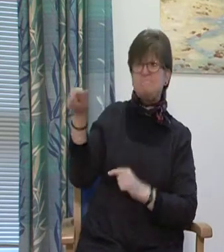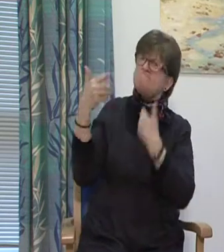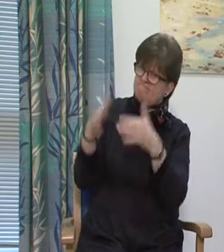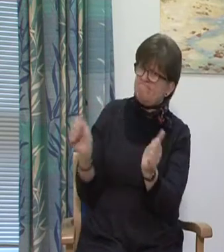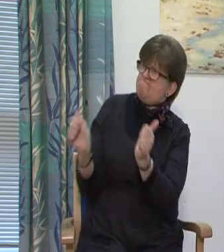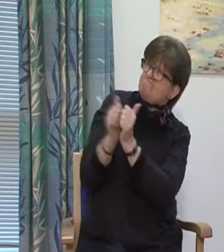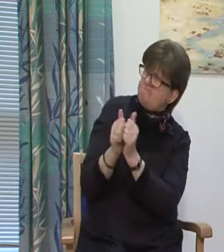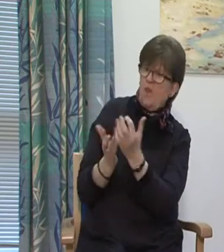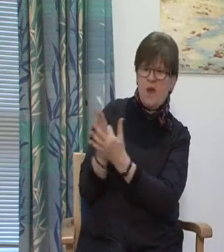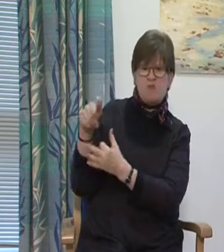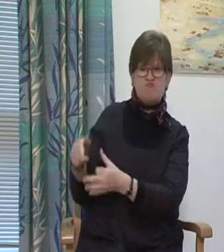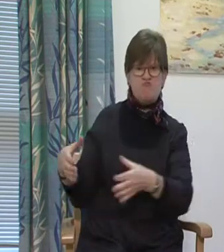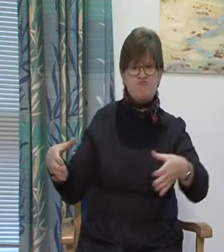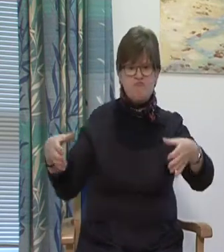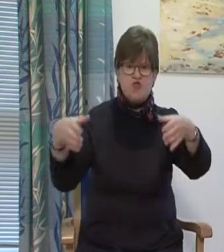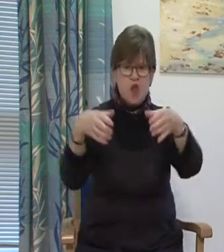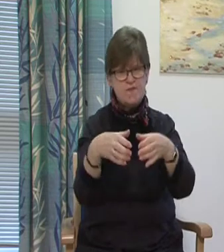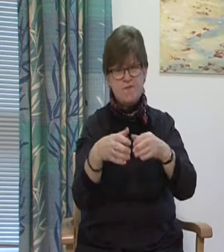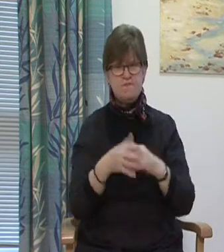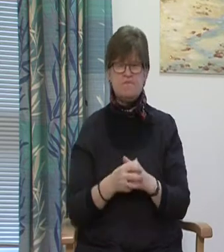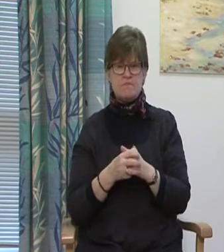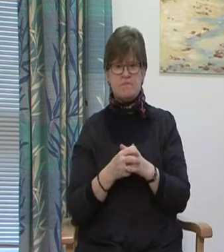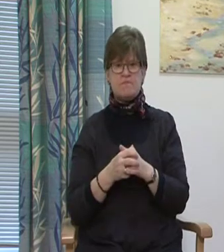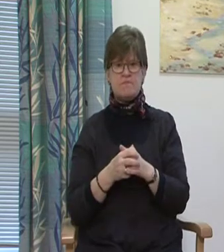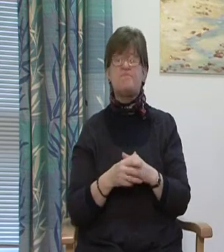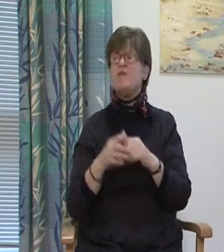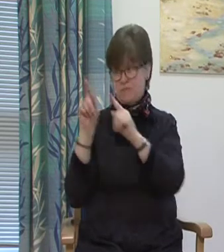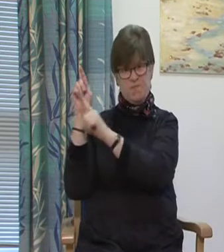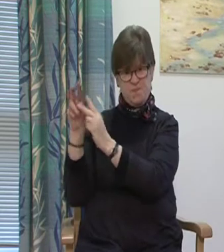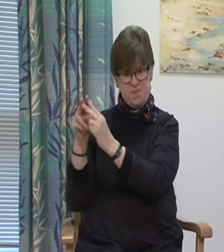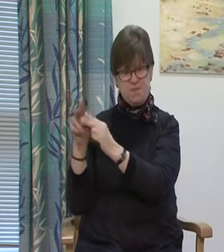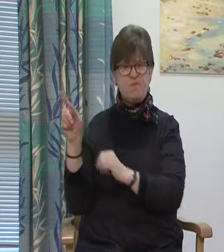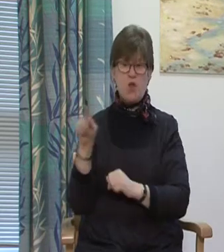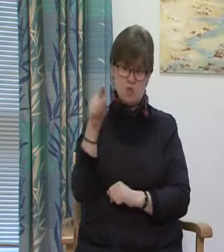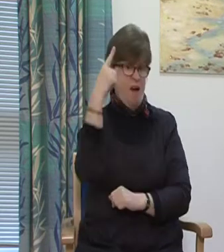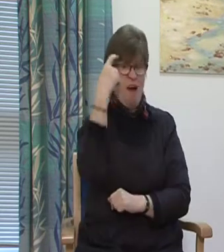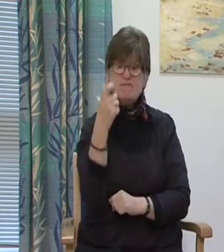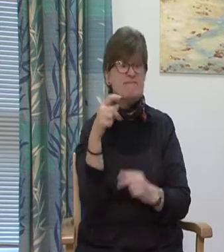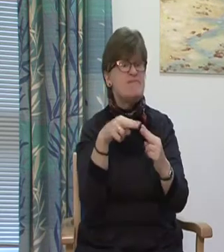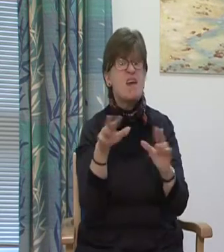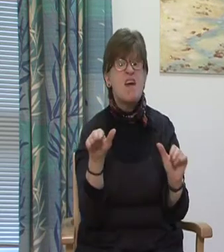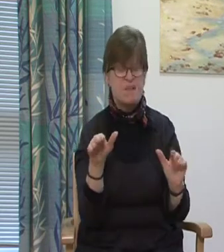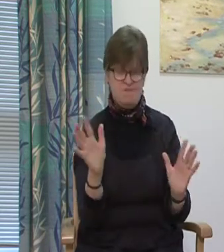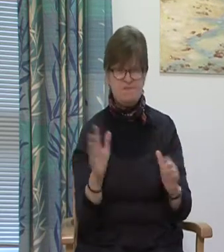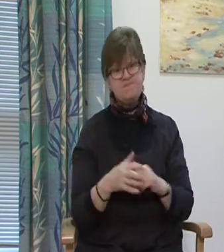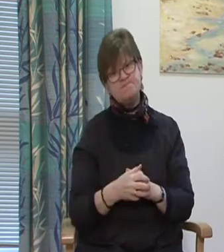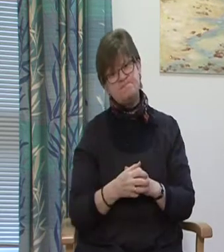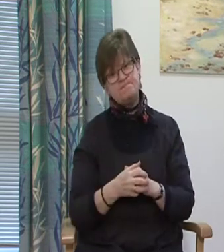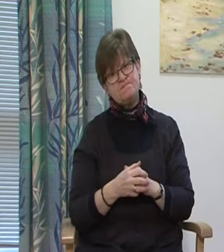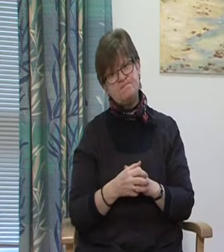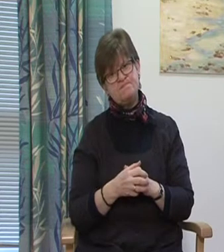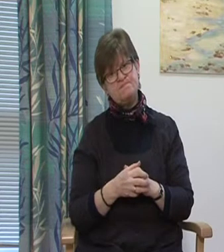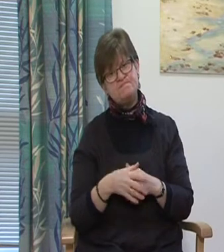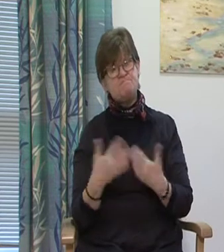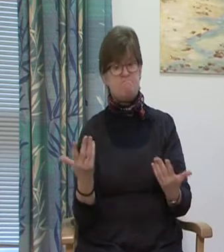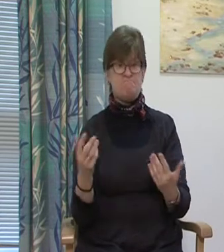This person is appointed by the trust and is here to help you. To contact the complaints manager